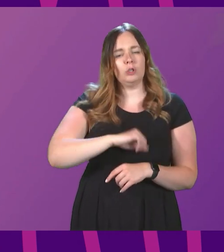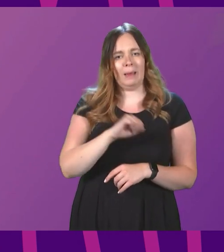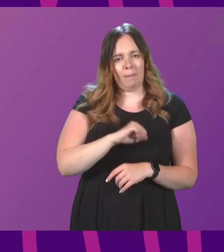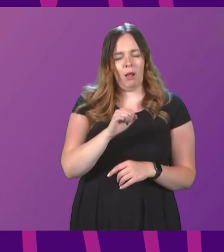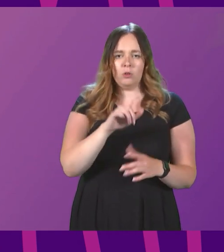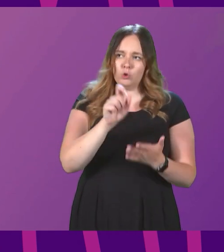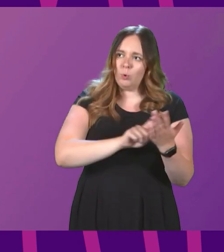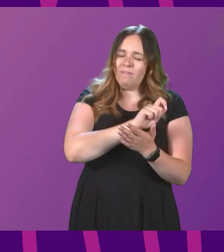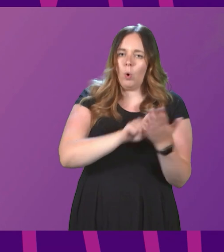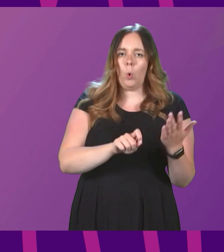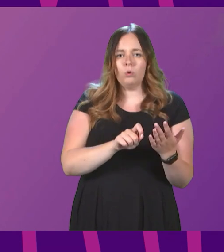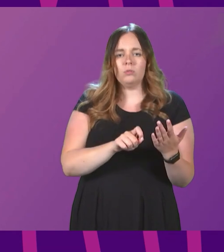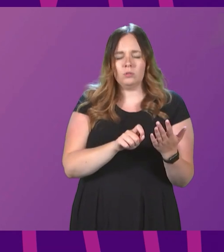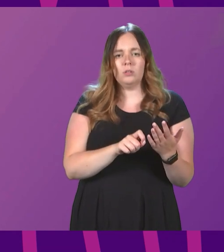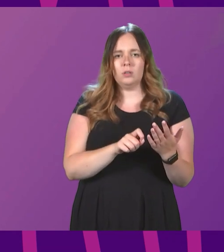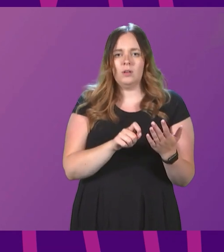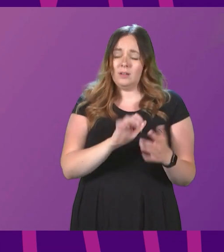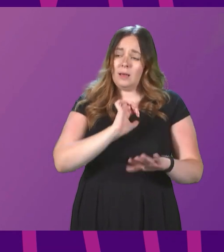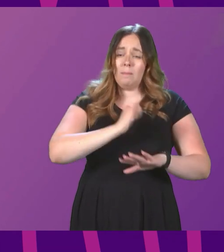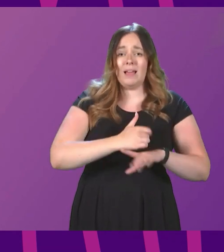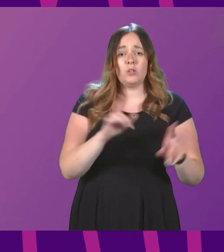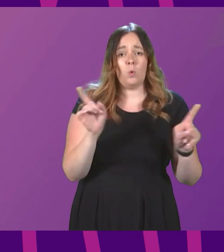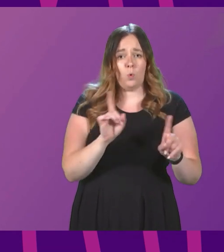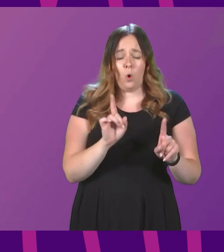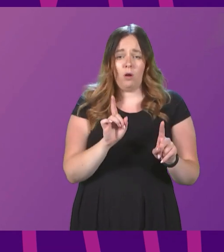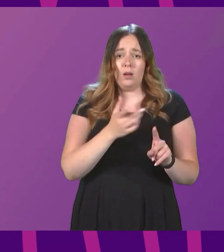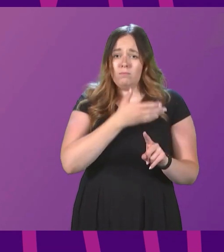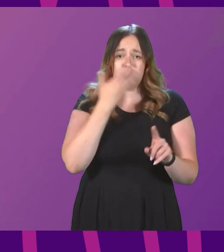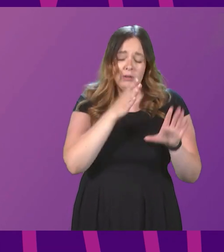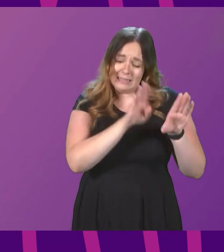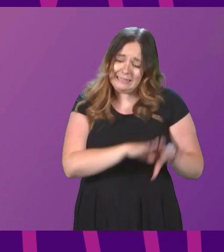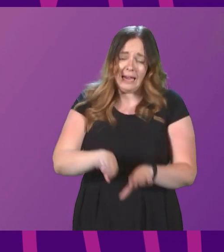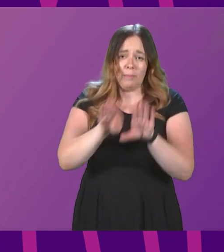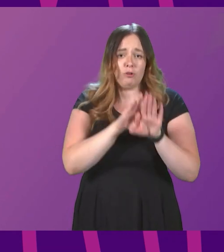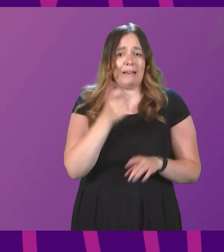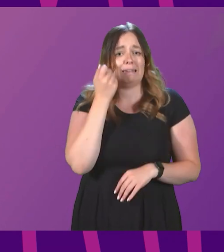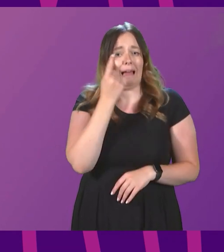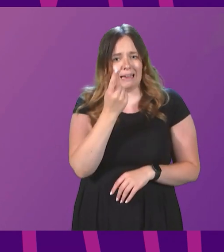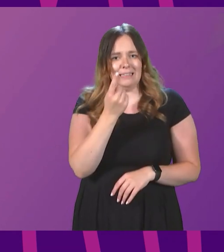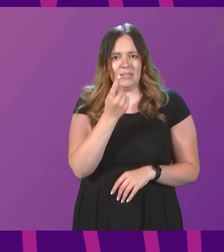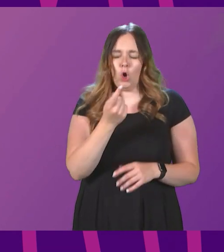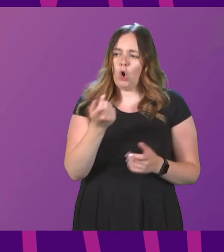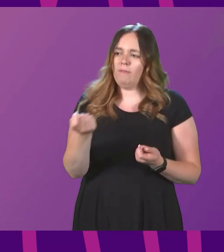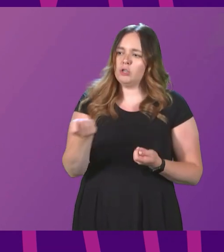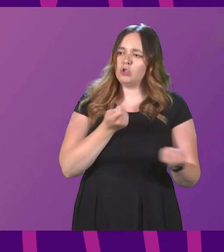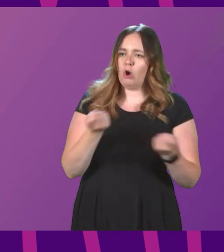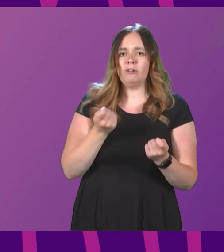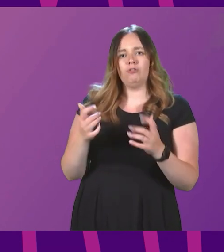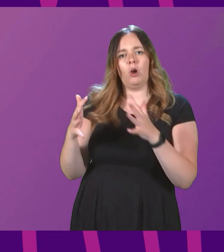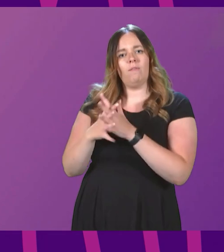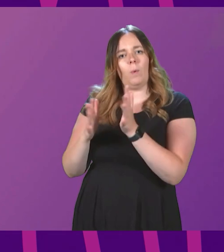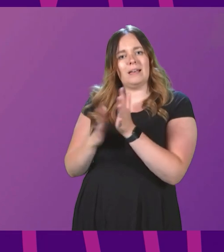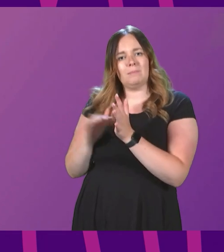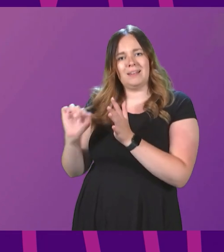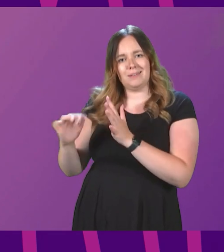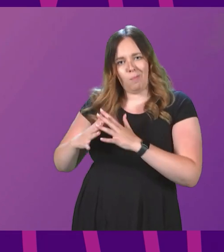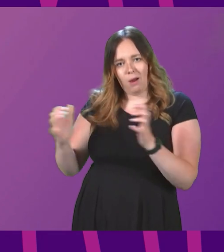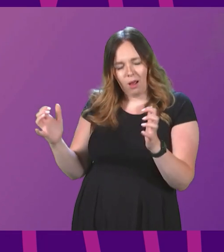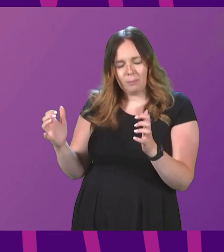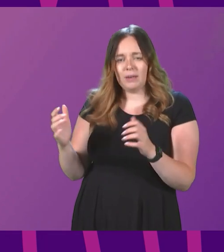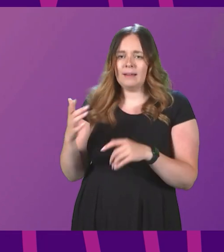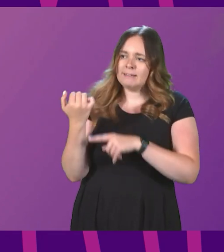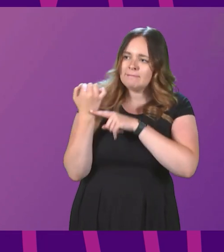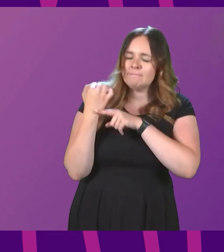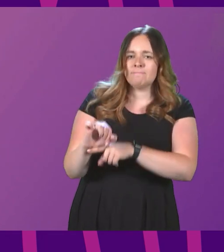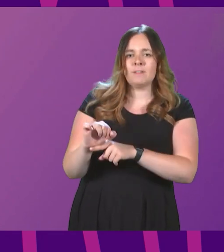Scottish independence is based on the fundamentally undemocratic idea of the sovereignty of the Westminster parliament and a denial